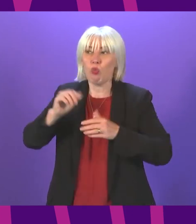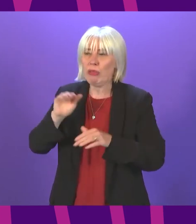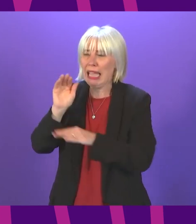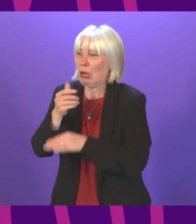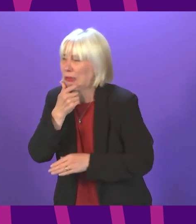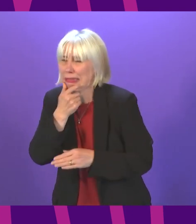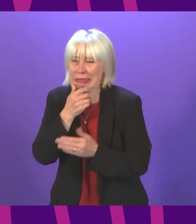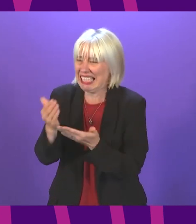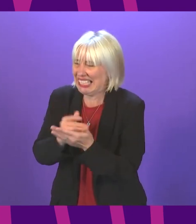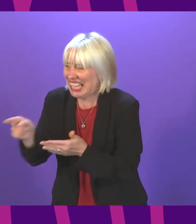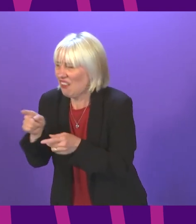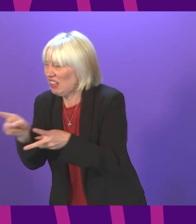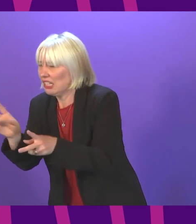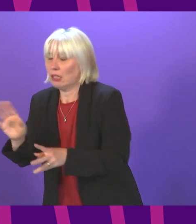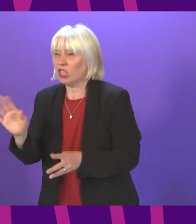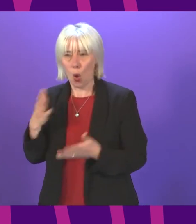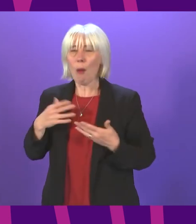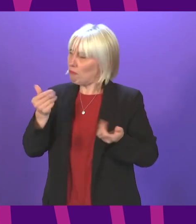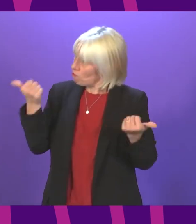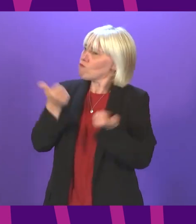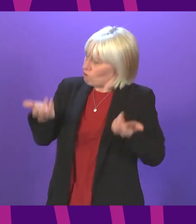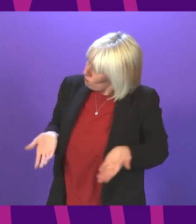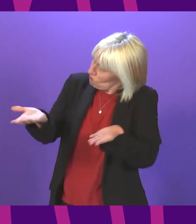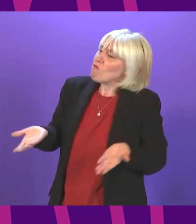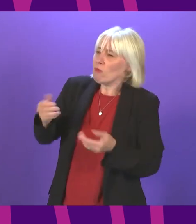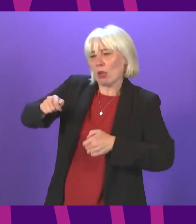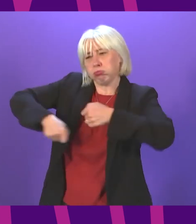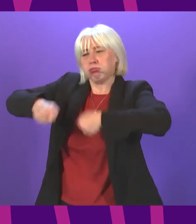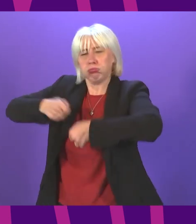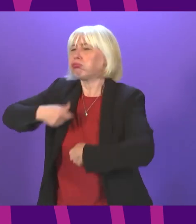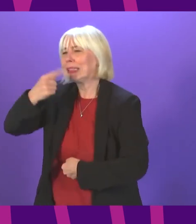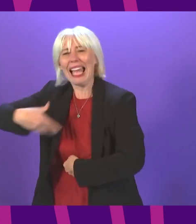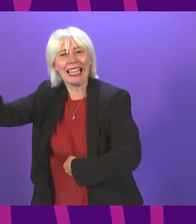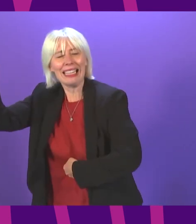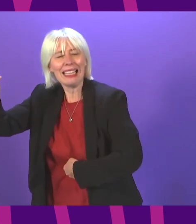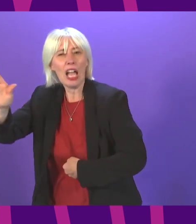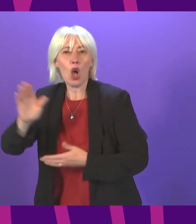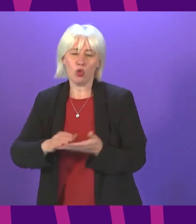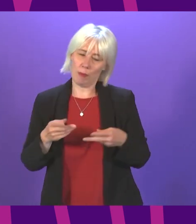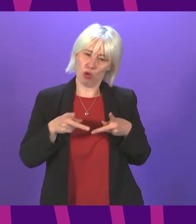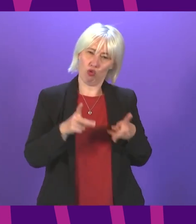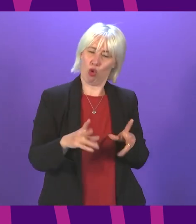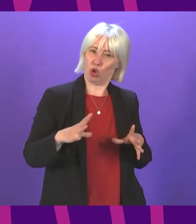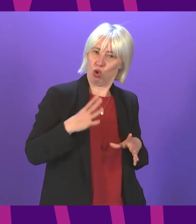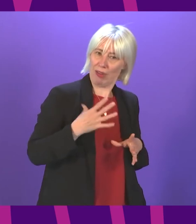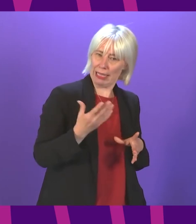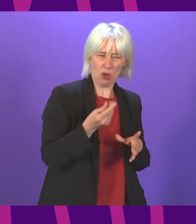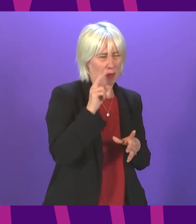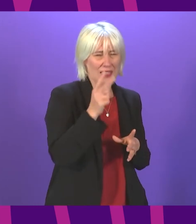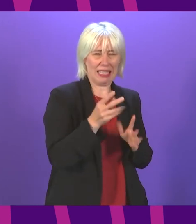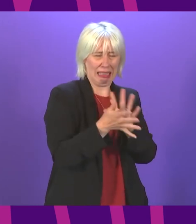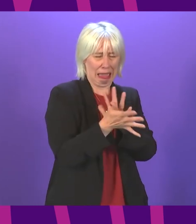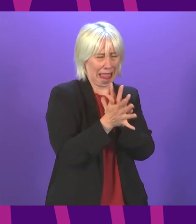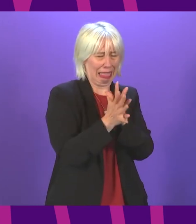we need safe routes and that means we don't just need to invest in existing roads where we've seen deteriorating quality